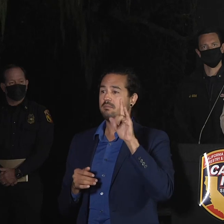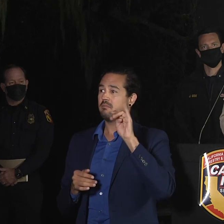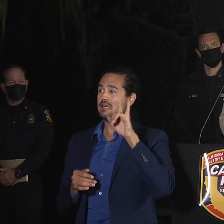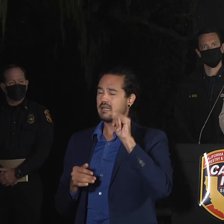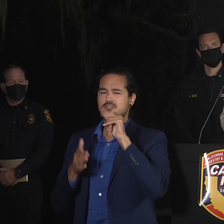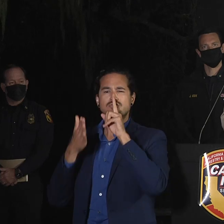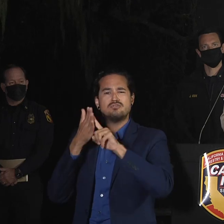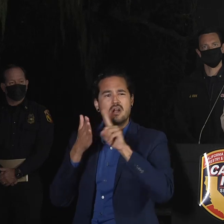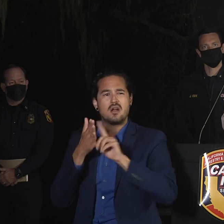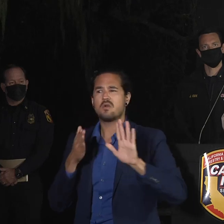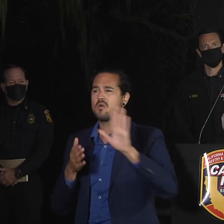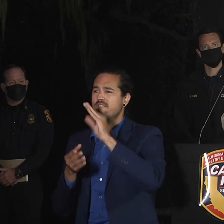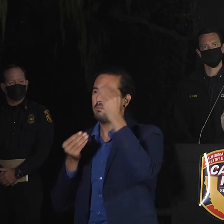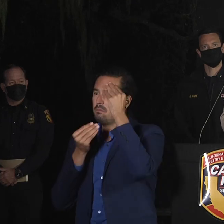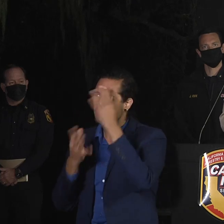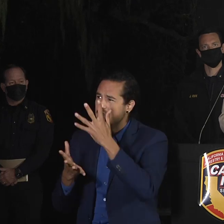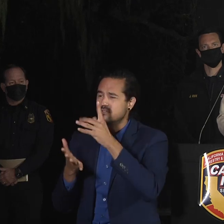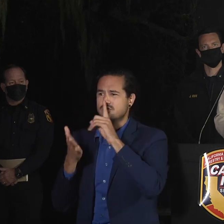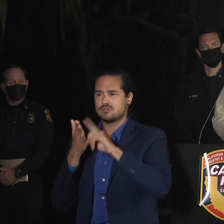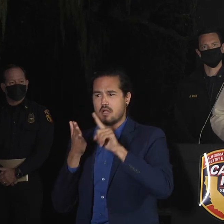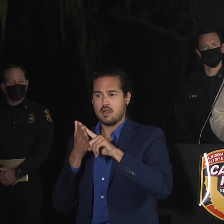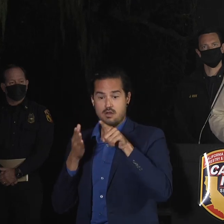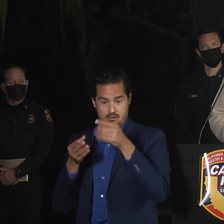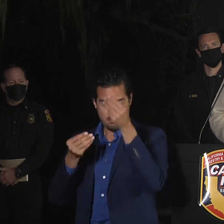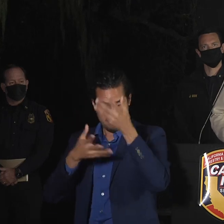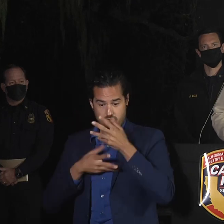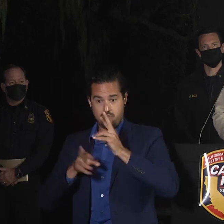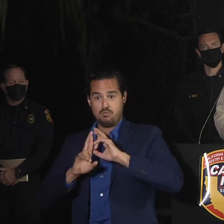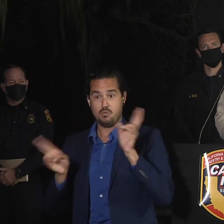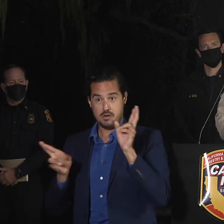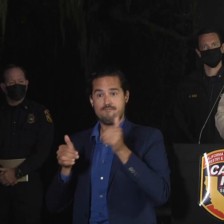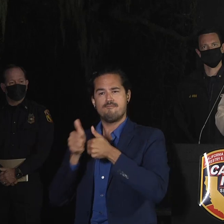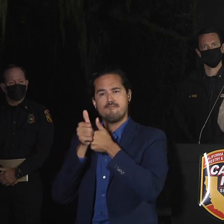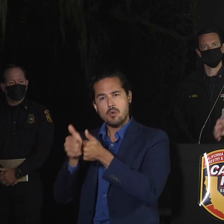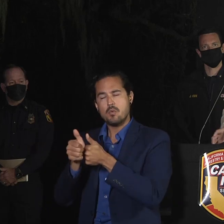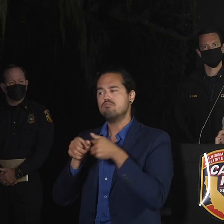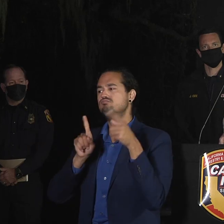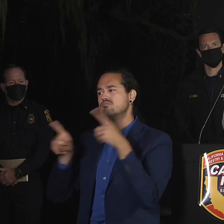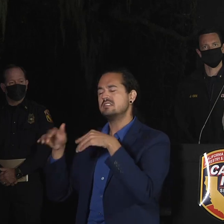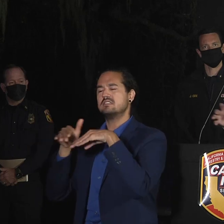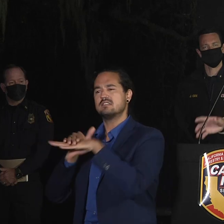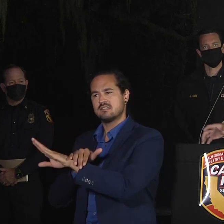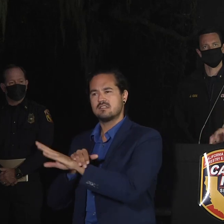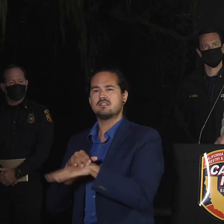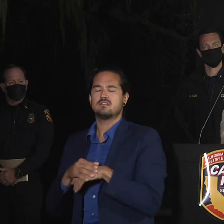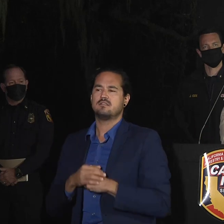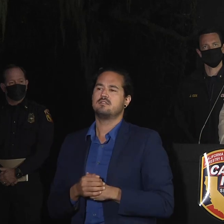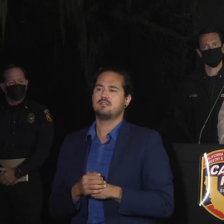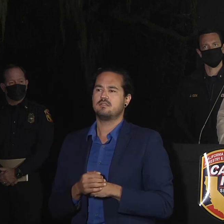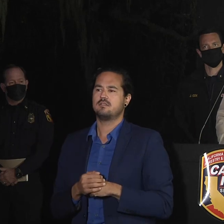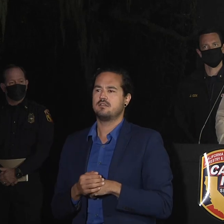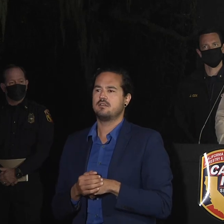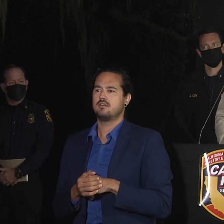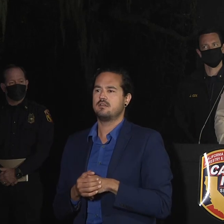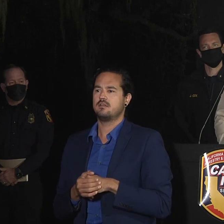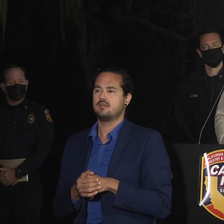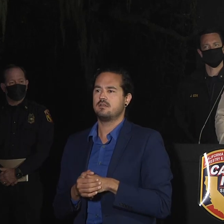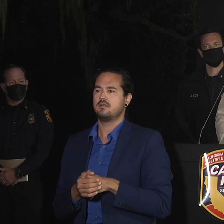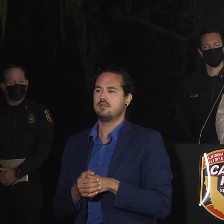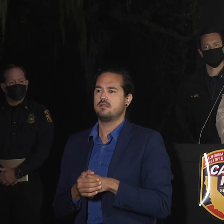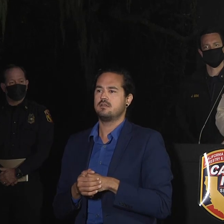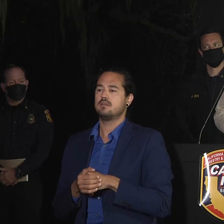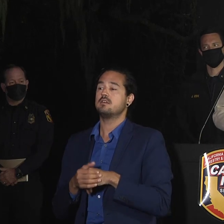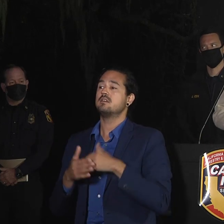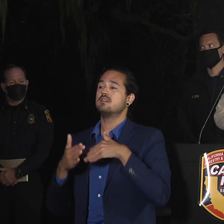that are out there between Cal Fire and us. then lastly, I just want to touch on again, that damage assessment map. We've said it, we've said it a few times